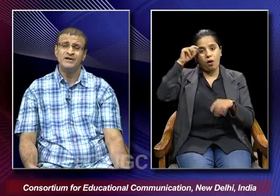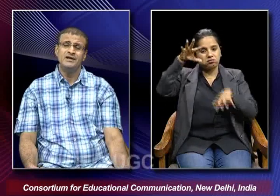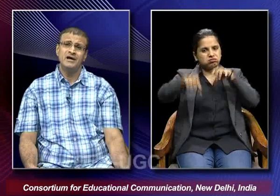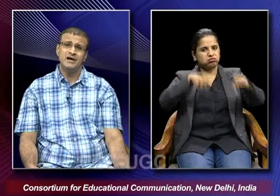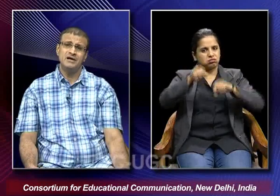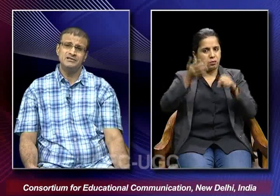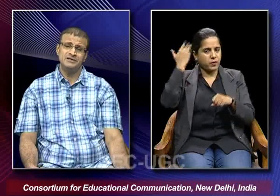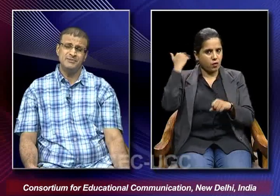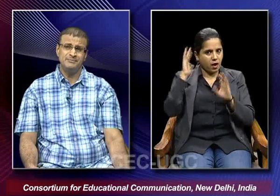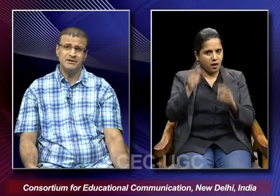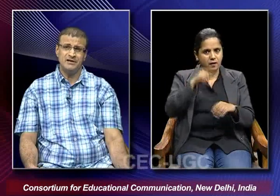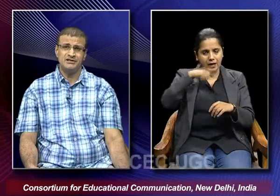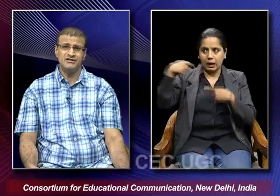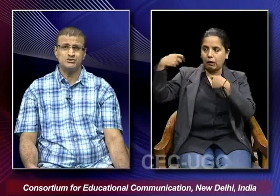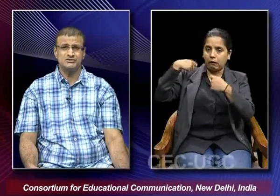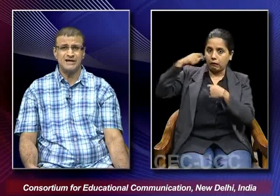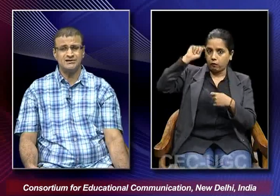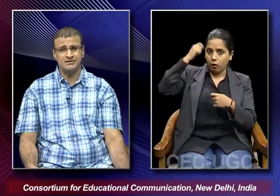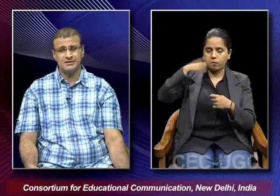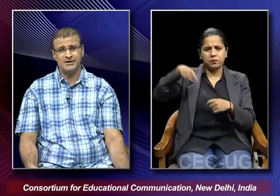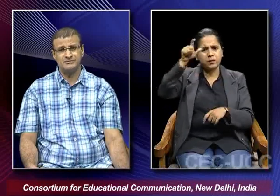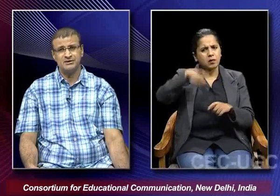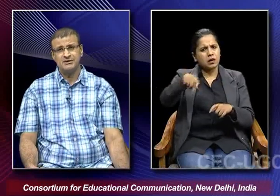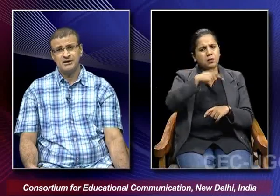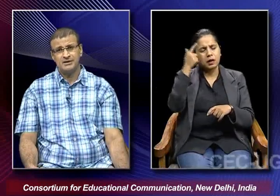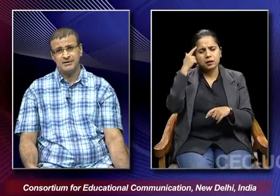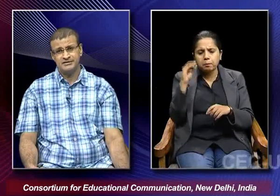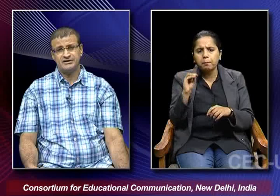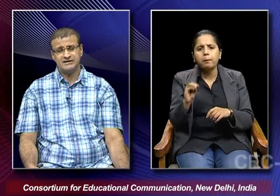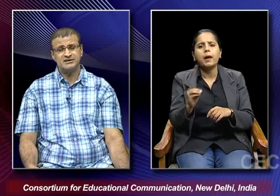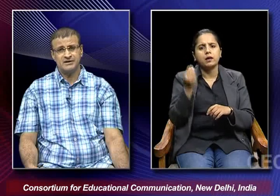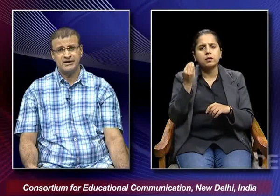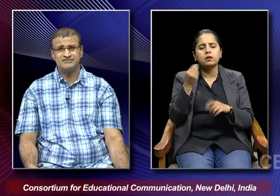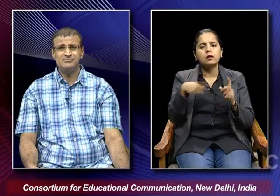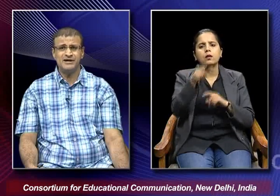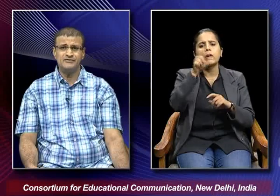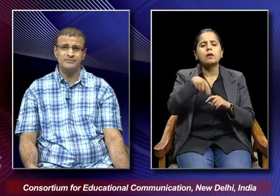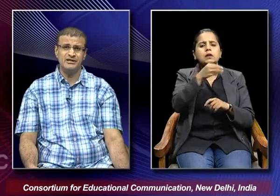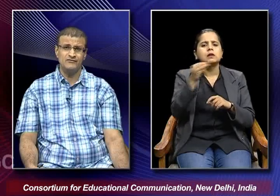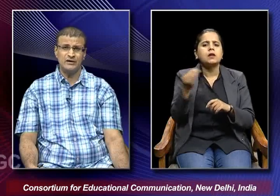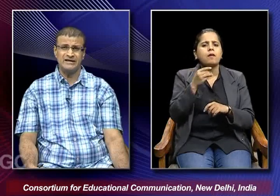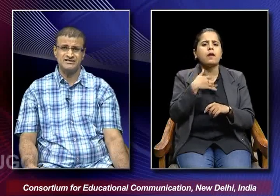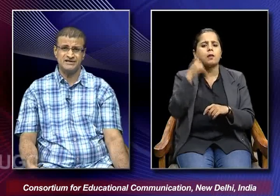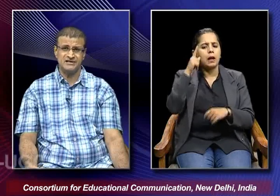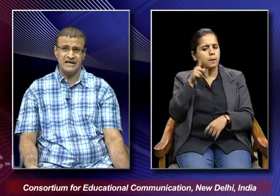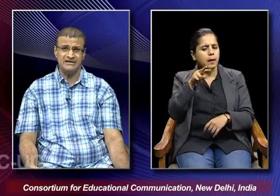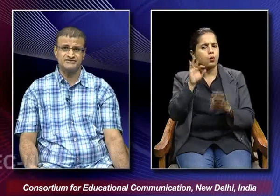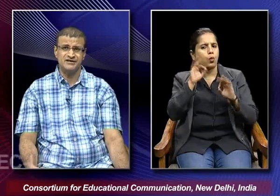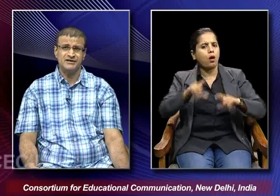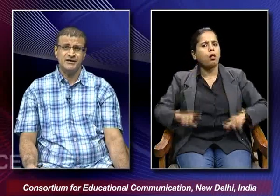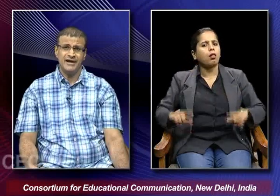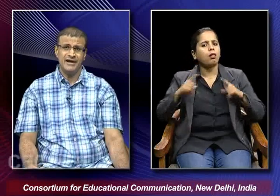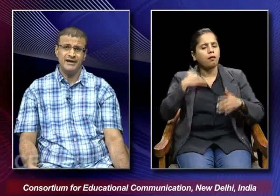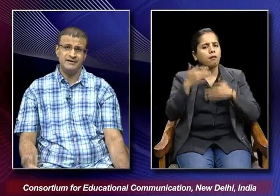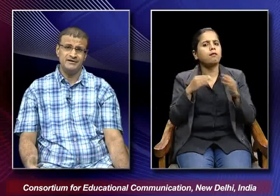the people they should rather become they rather have some kind of a meaningfulness in their lives